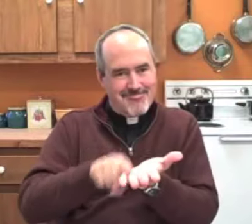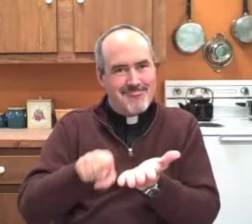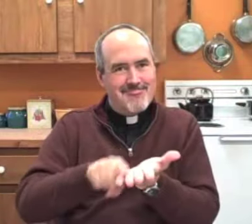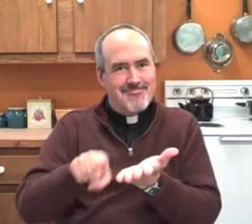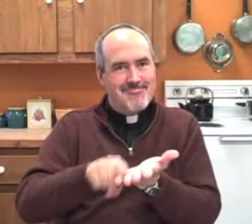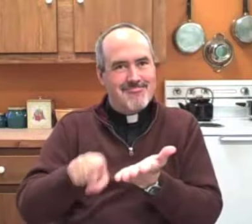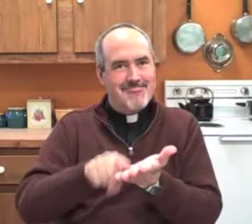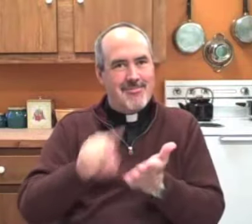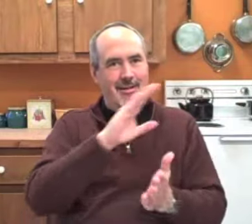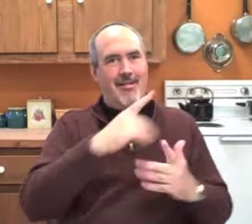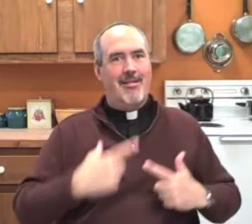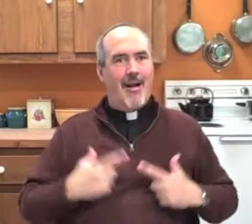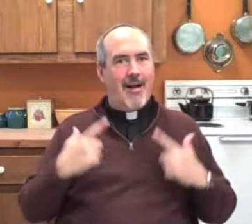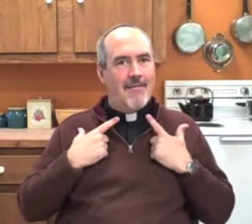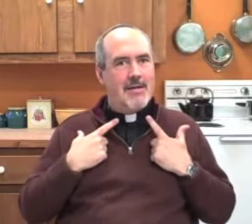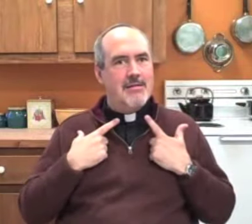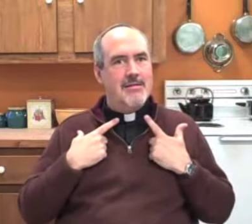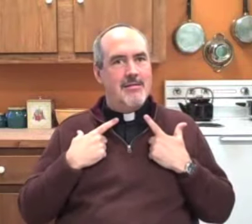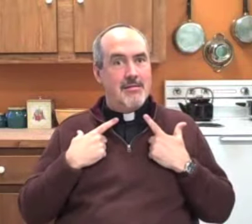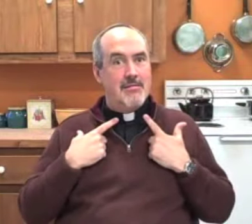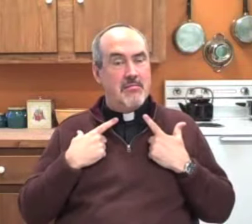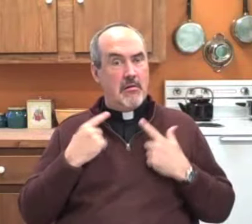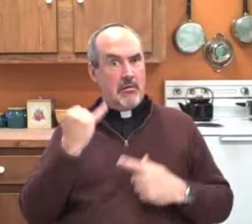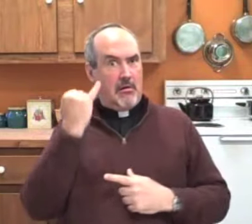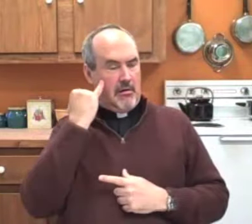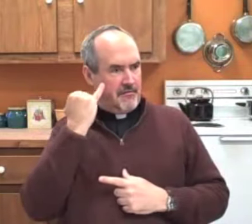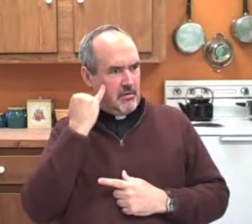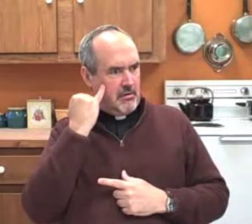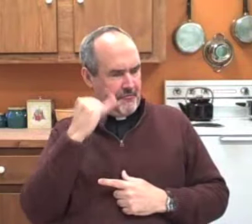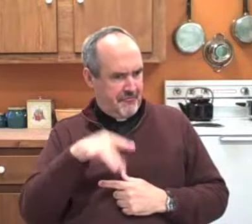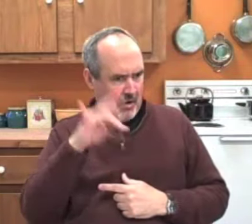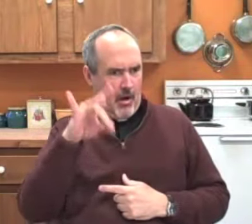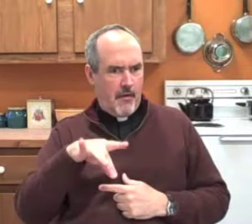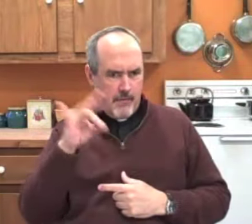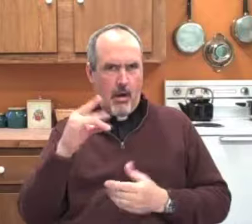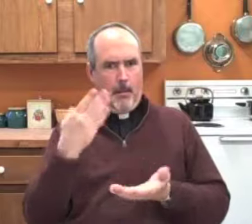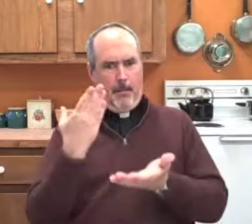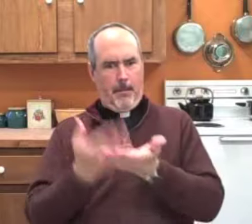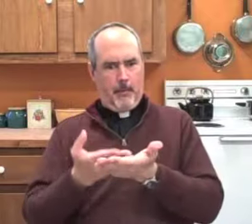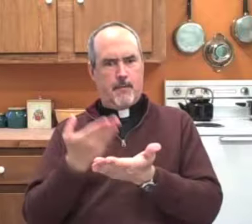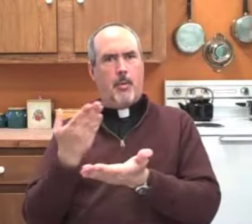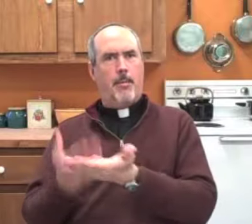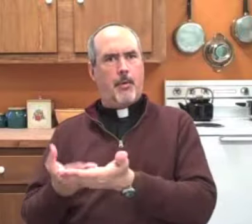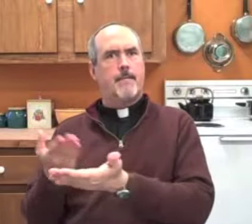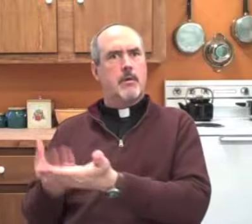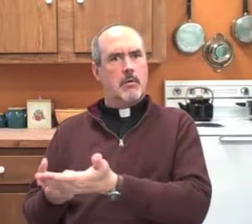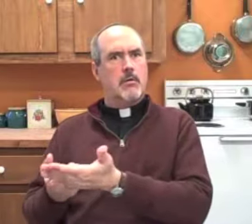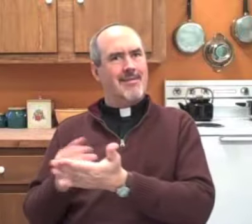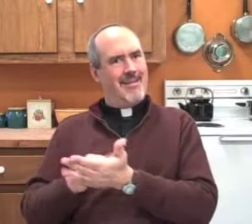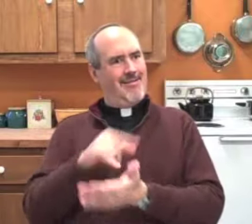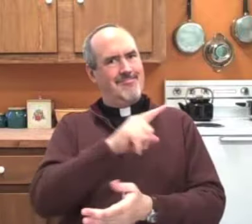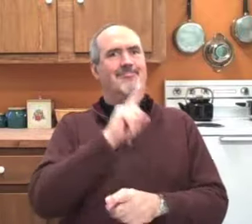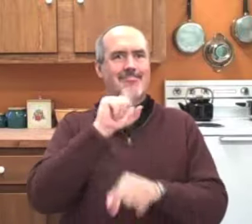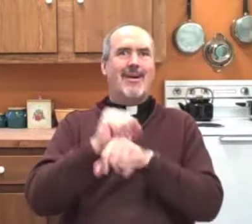So they've started an investigation into the life of Maria de la Luz Camacho to find proof